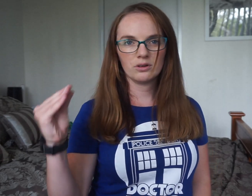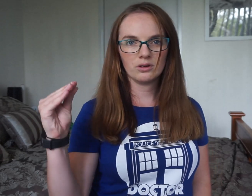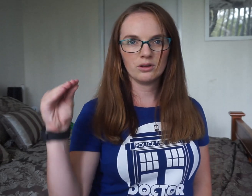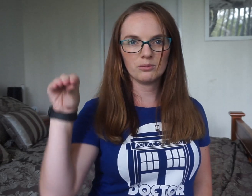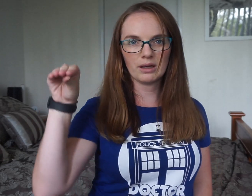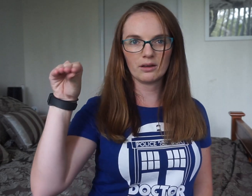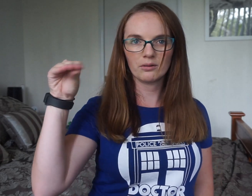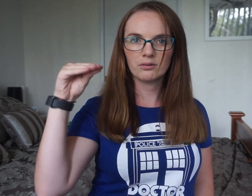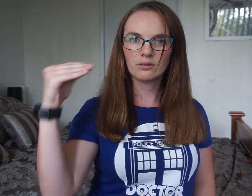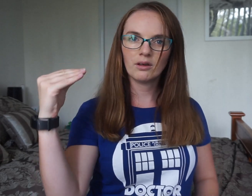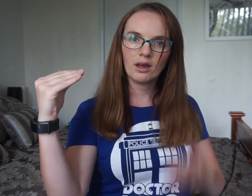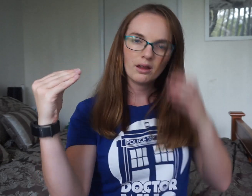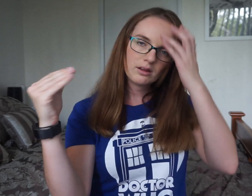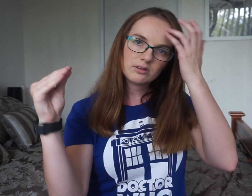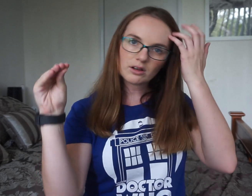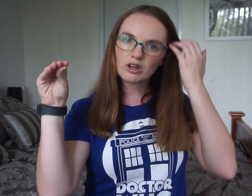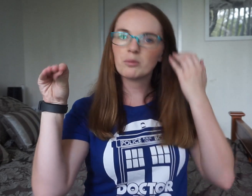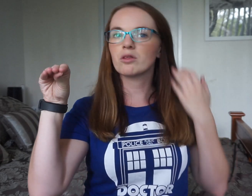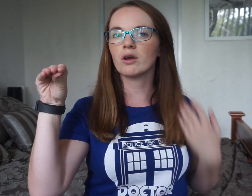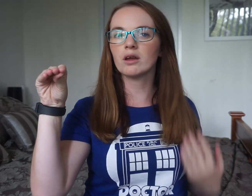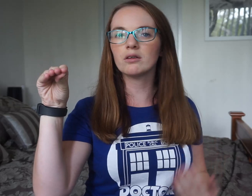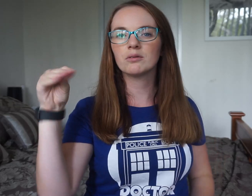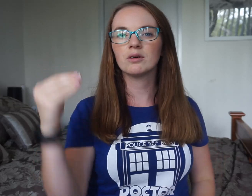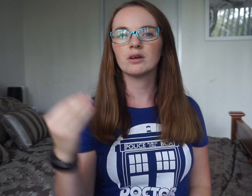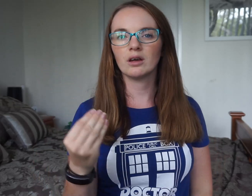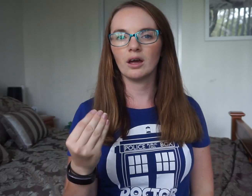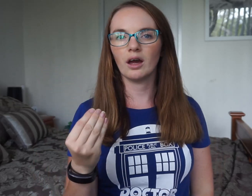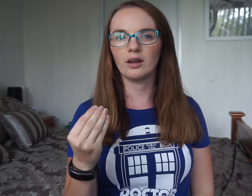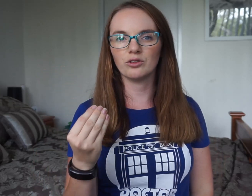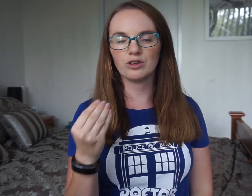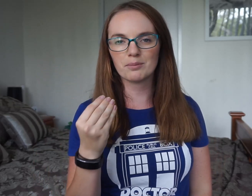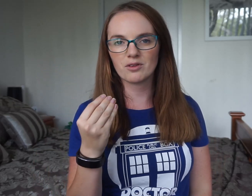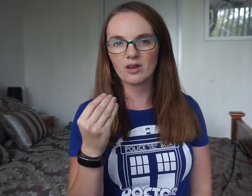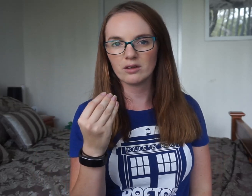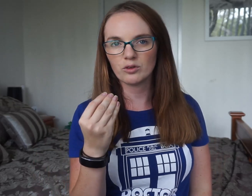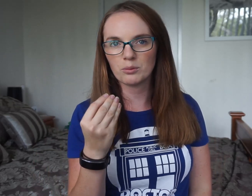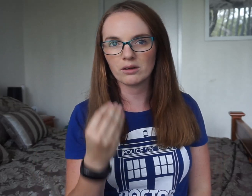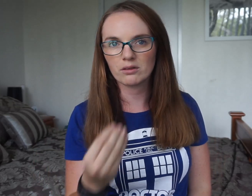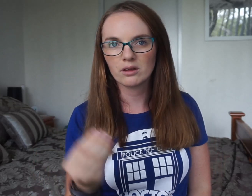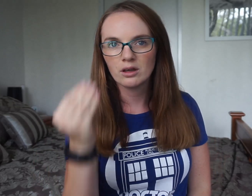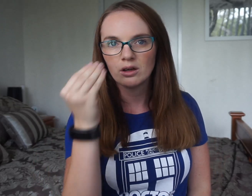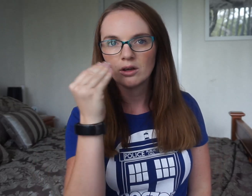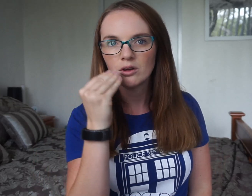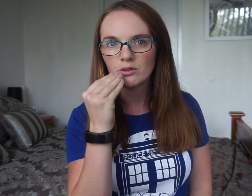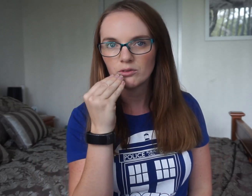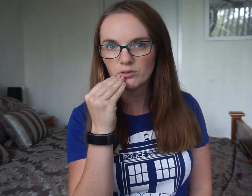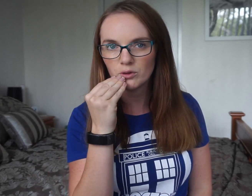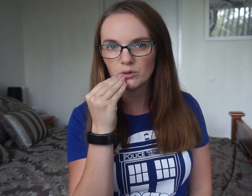Make a duck shape with your hand and you tap the side of your mouth. Food.